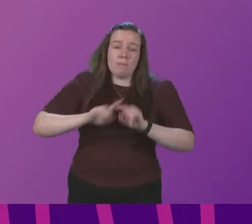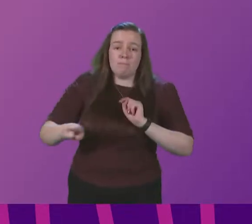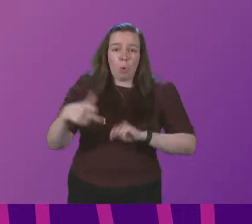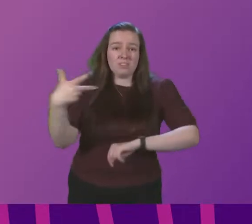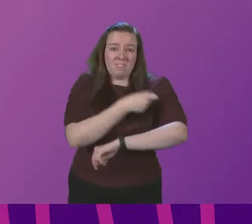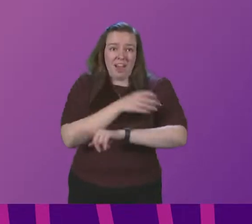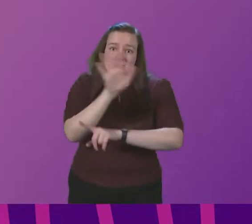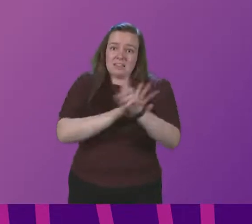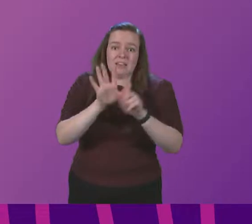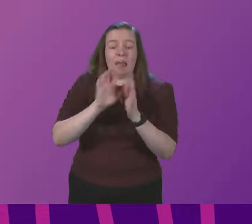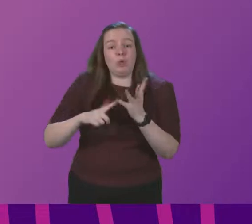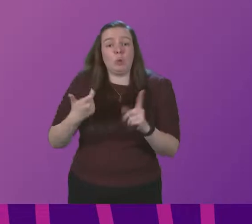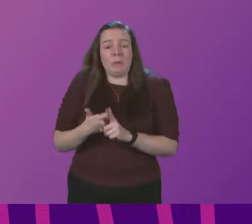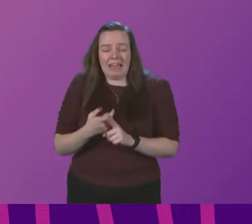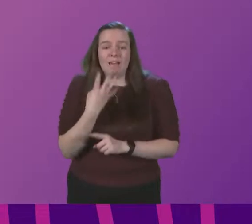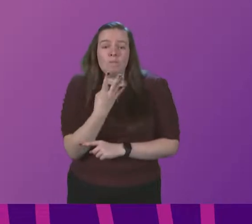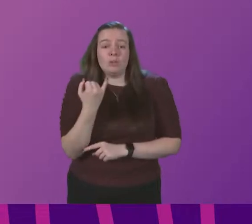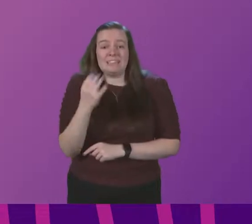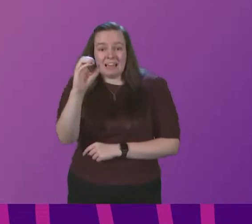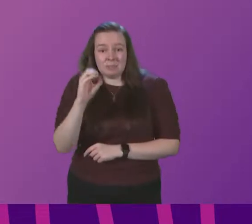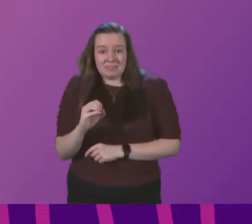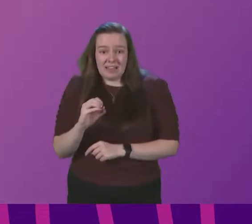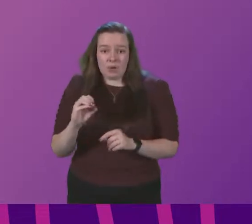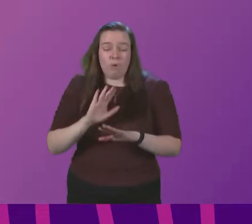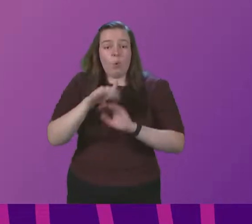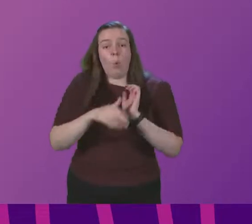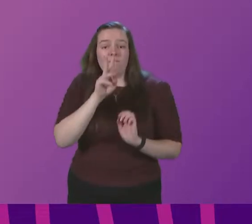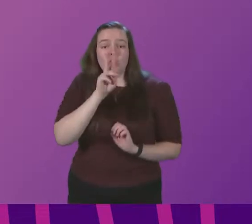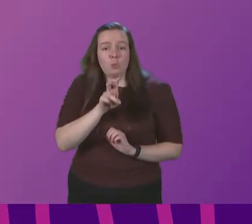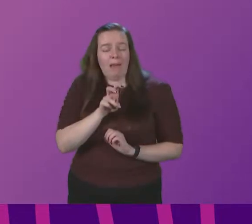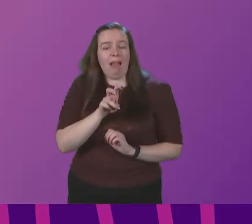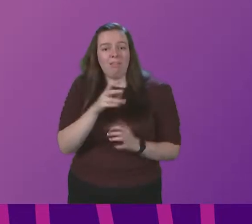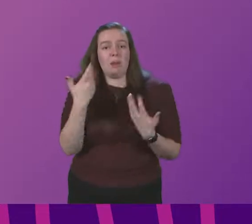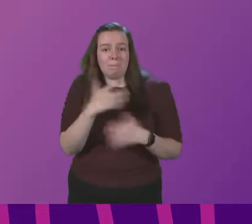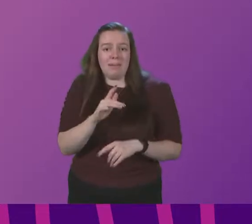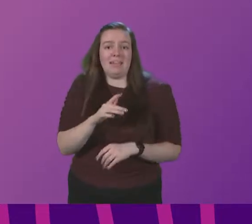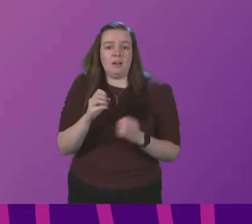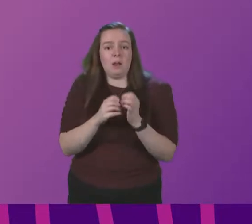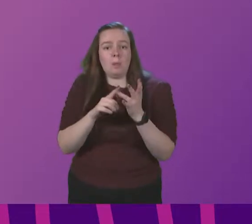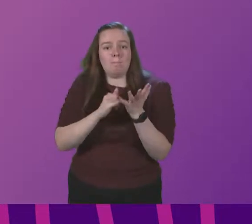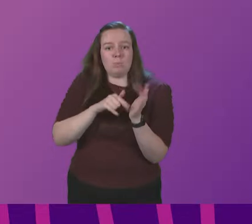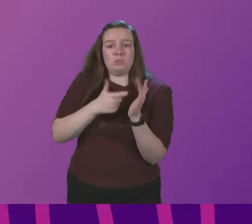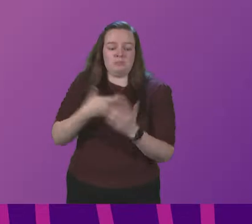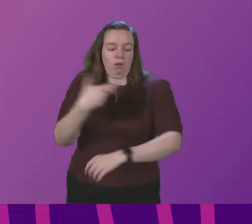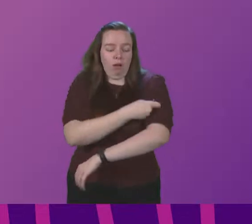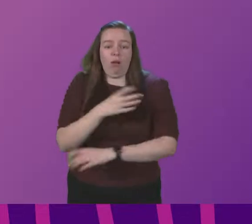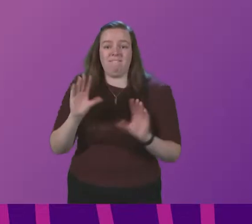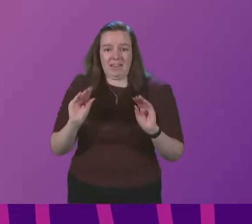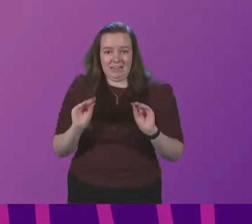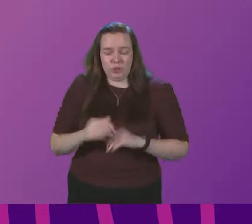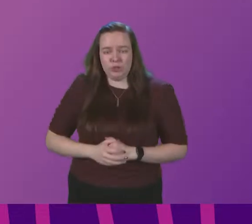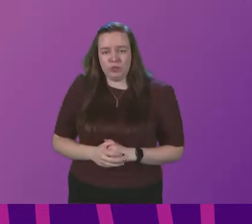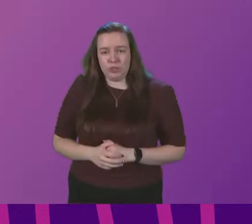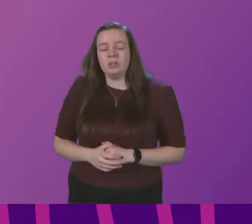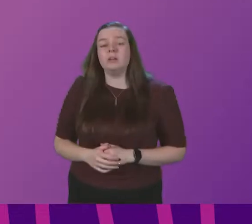part of the UK. 46% of the over 12 population have had booster jags already. However,